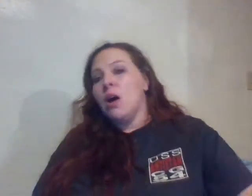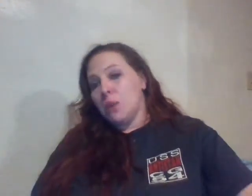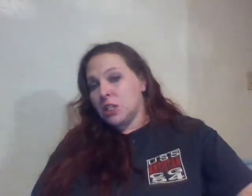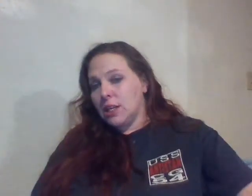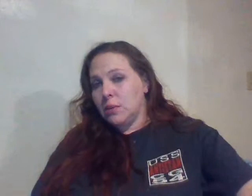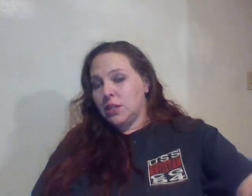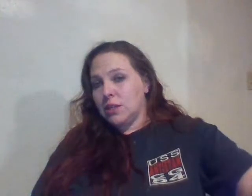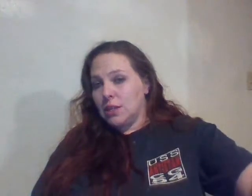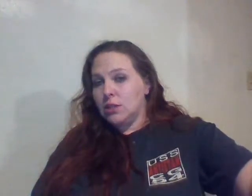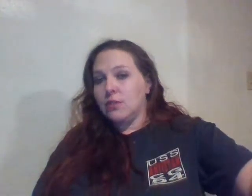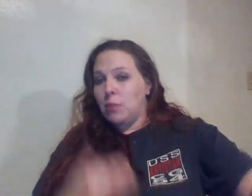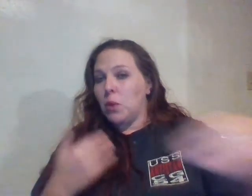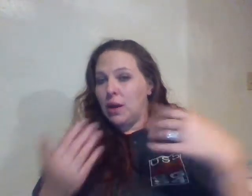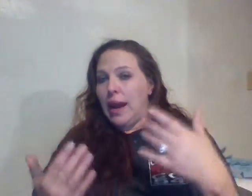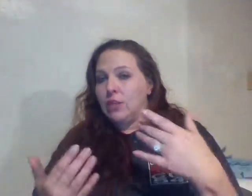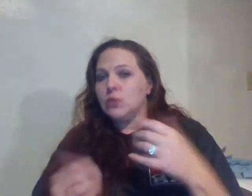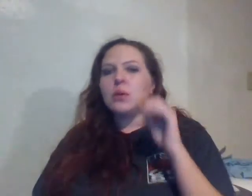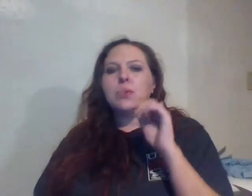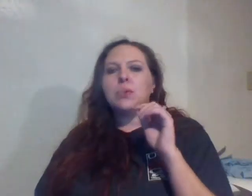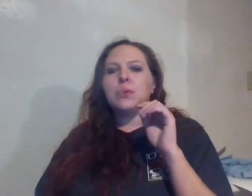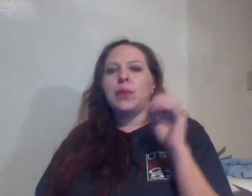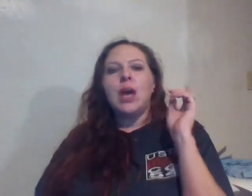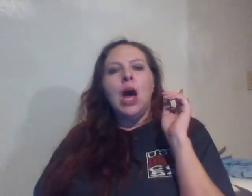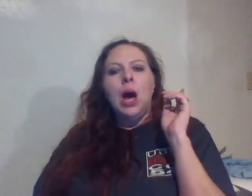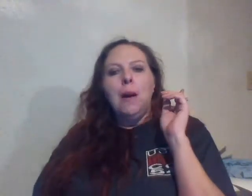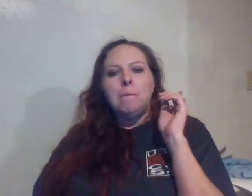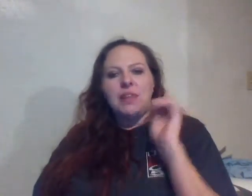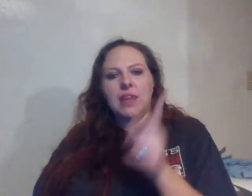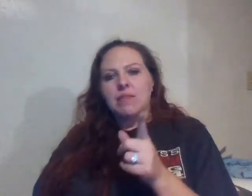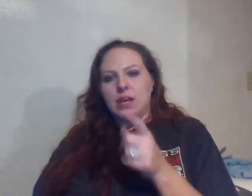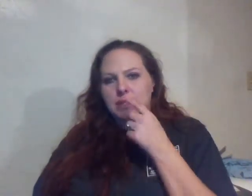Fortunately, when you're an adult, you've got more avenues. But think of this.